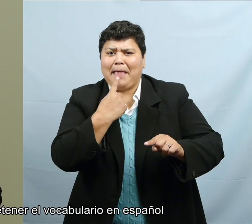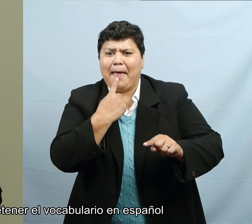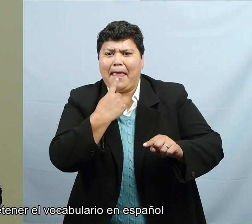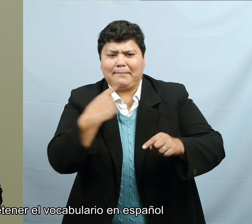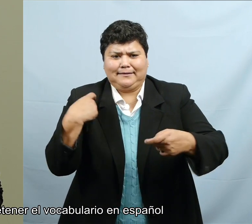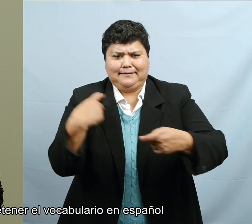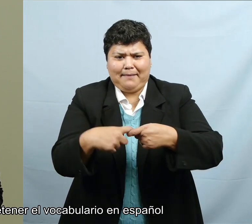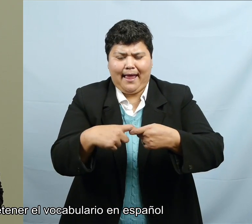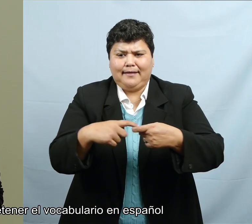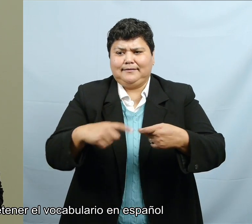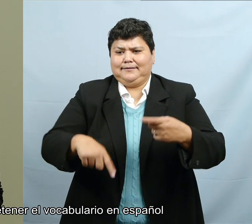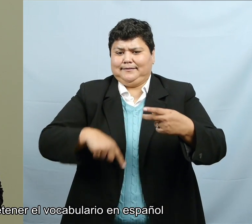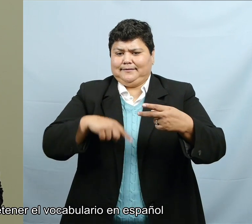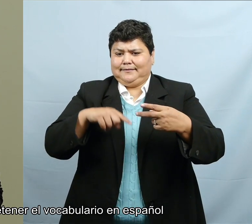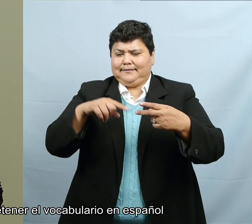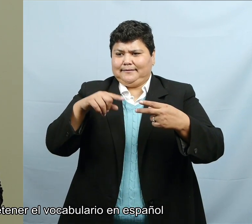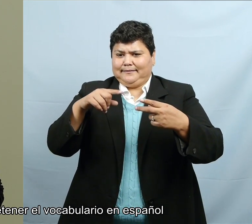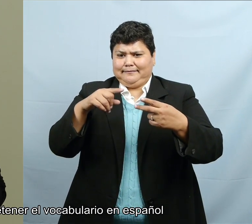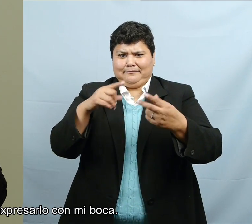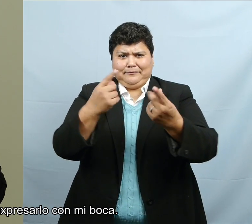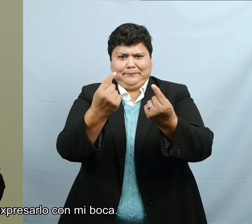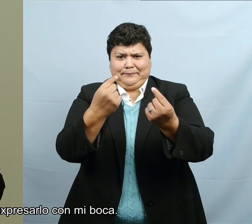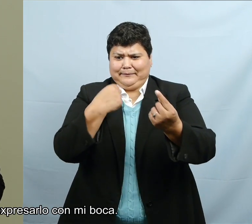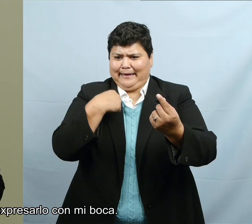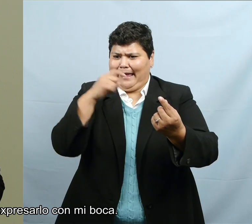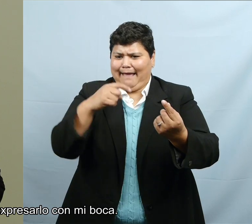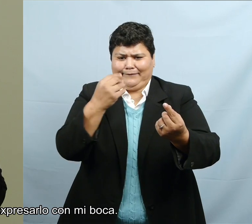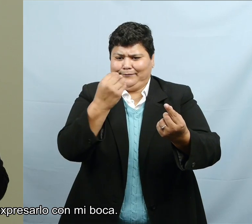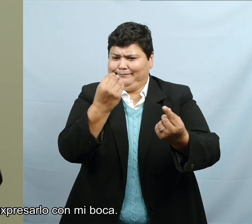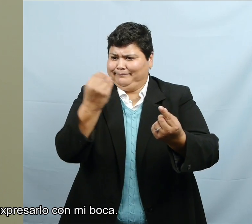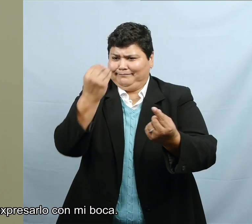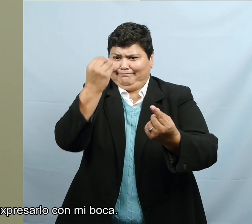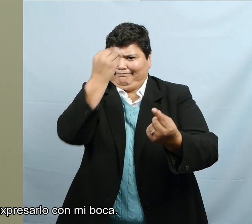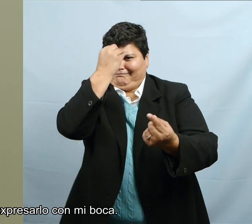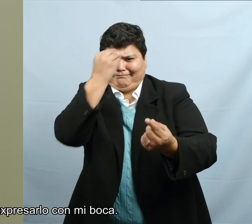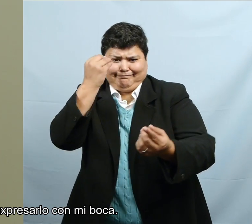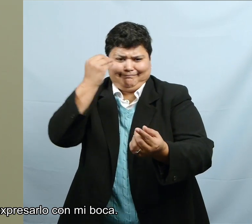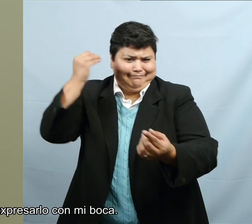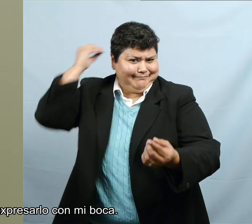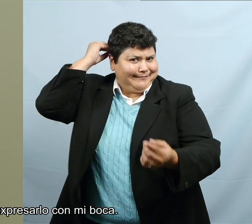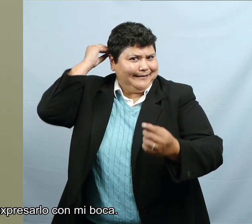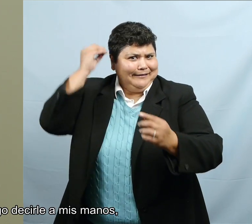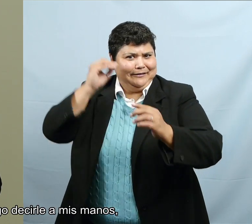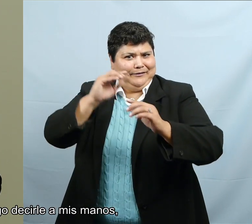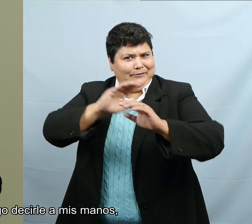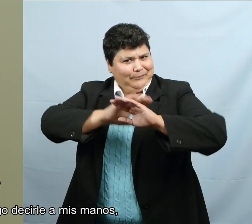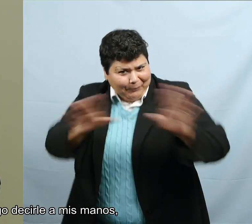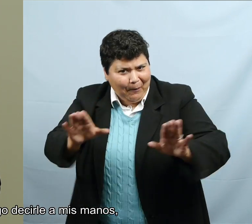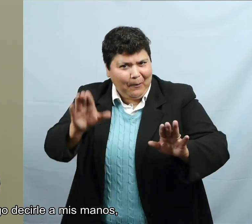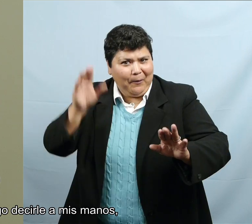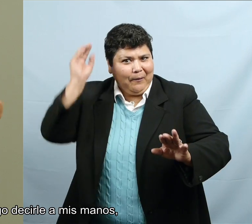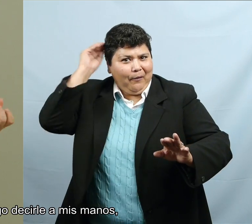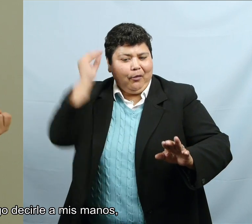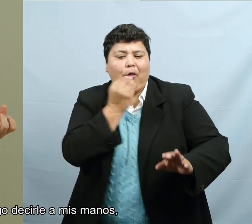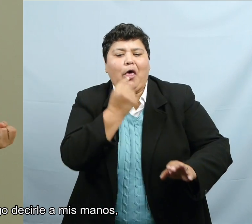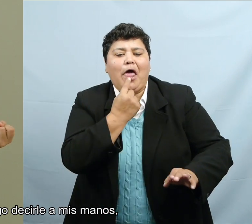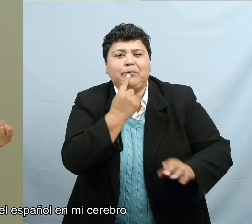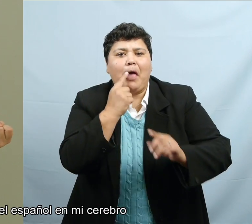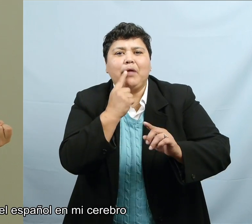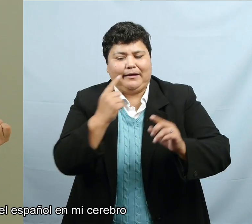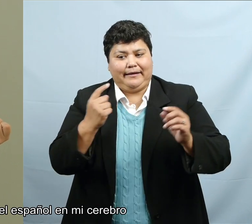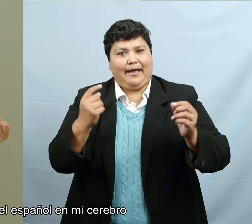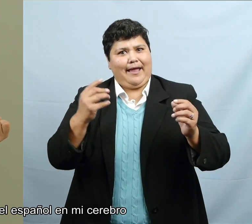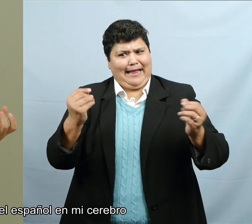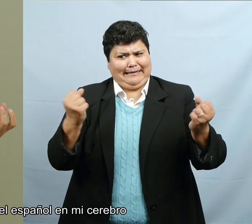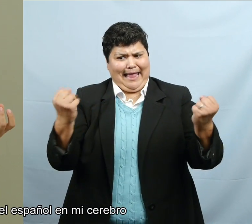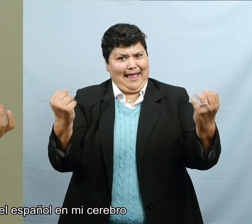I could hold the Spanish vocabulary and actually not produce it in my mouth and then tell my hands,